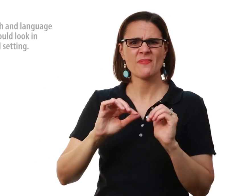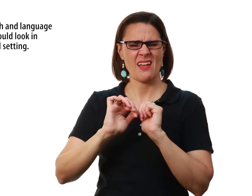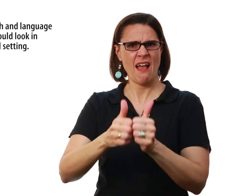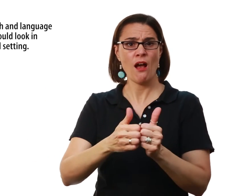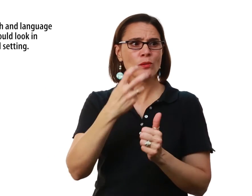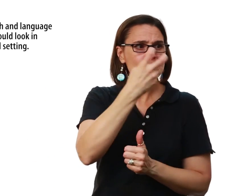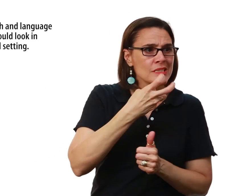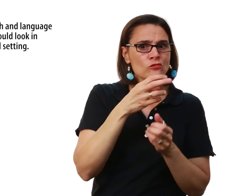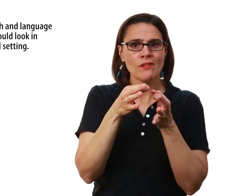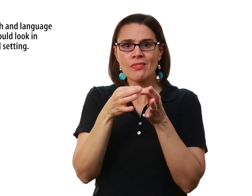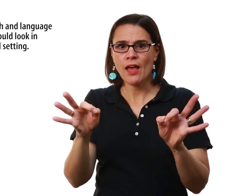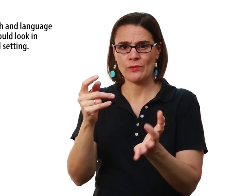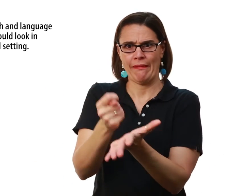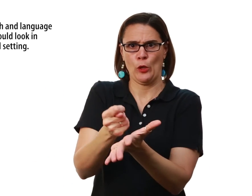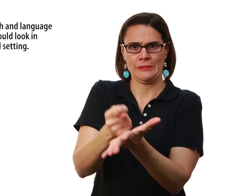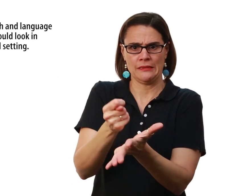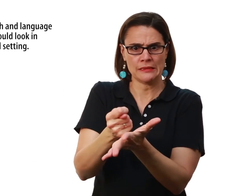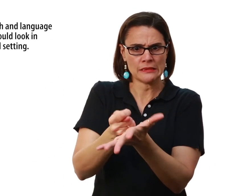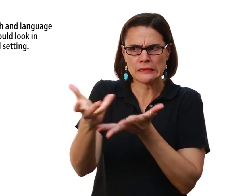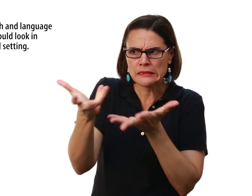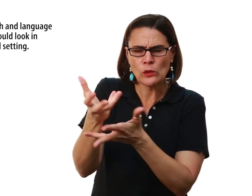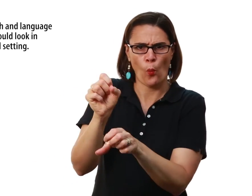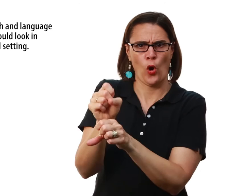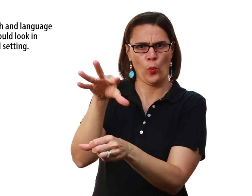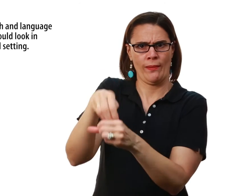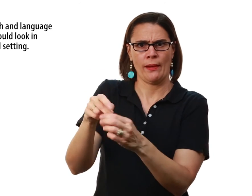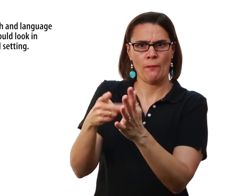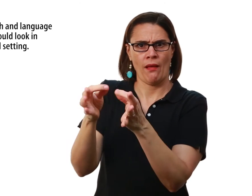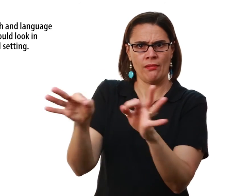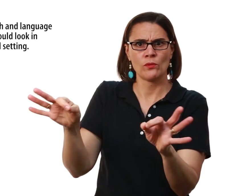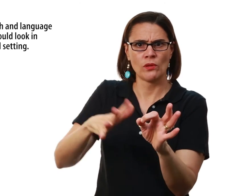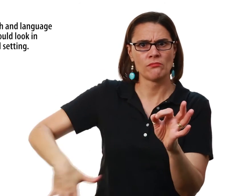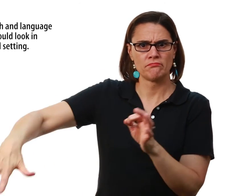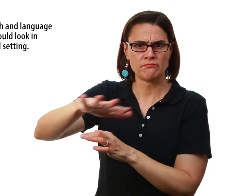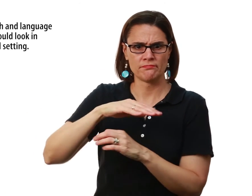To learn how speech and language therapy services would work in a bilingual, bimodal setting